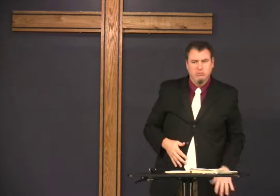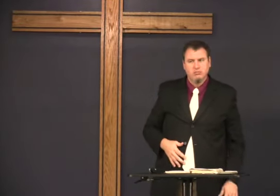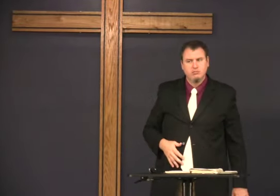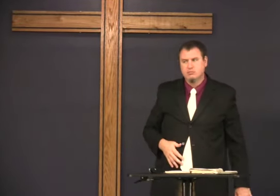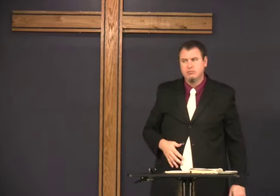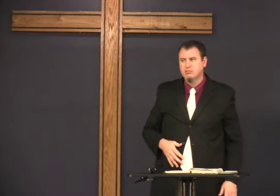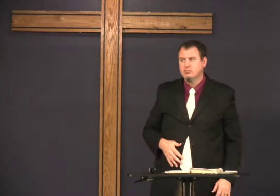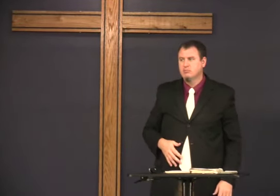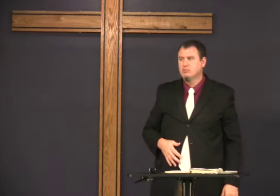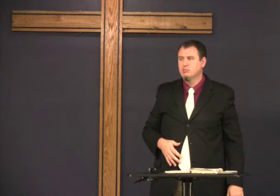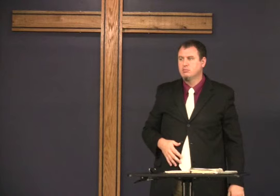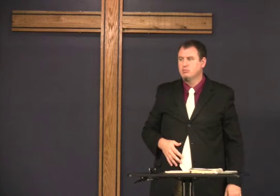American Christians.